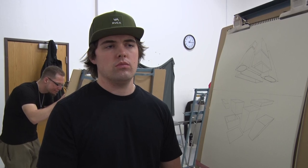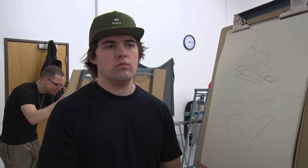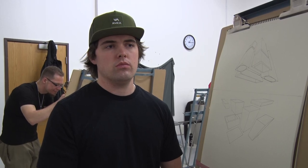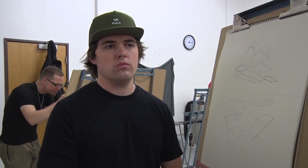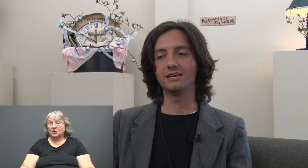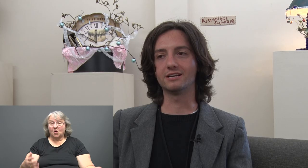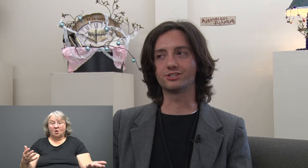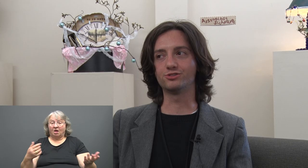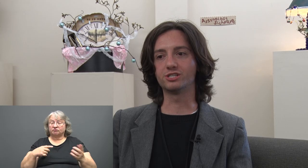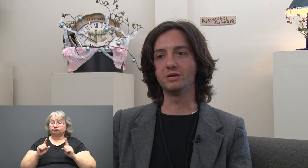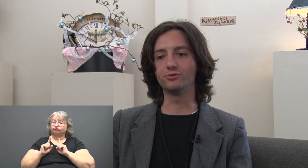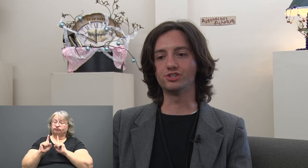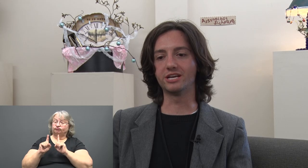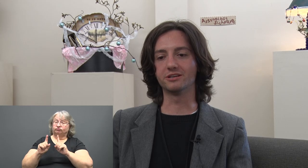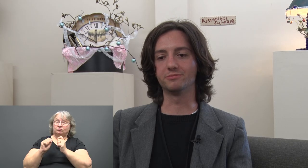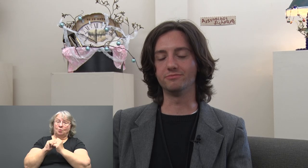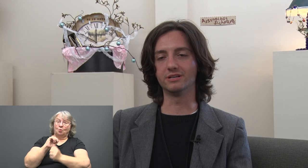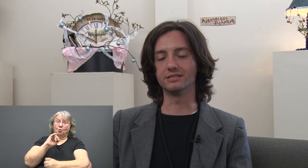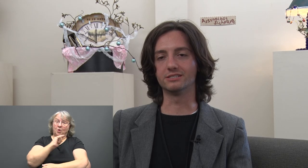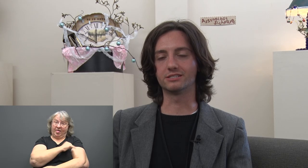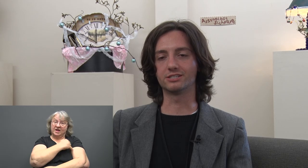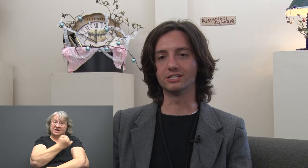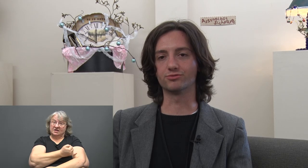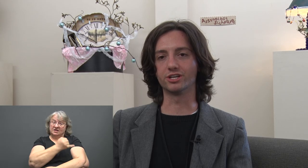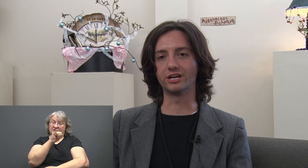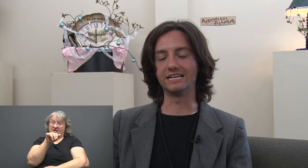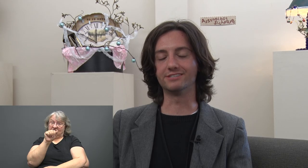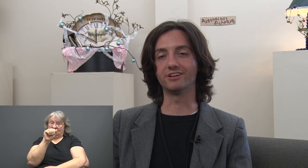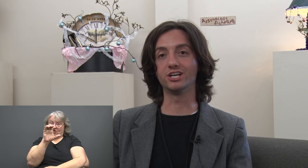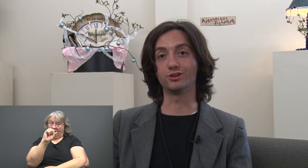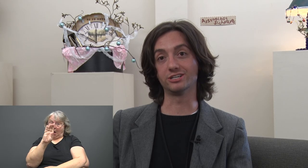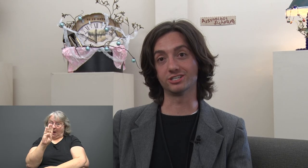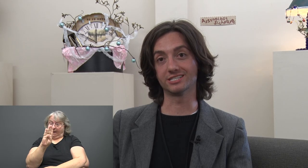awesome. Yeah. So just being with Jacob is, is really great. He's very gracious.